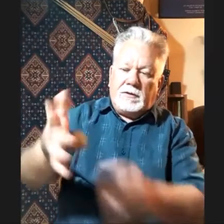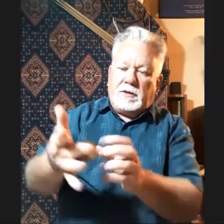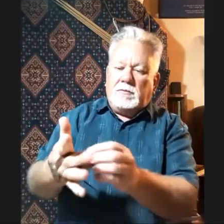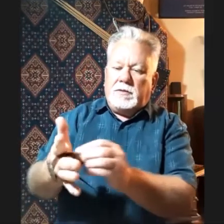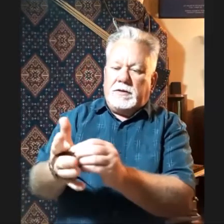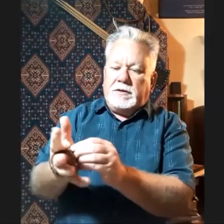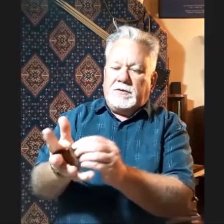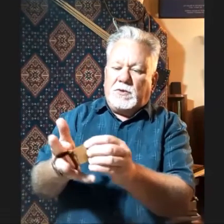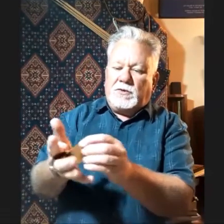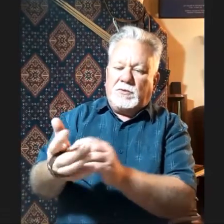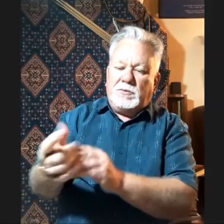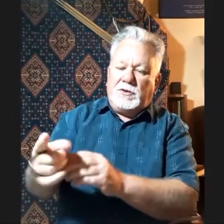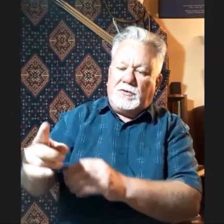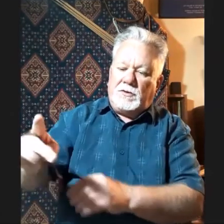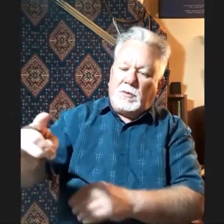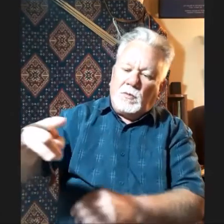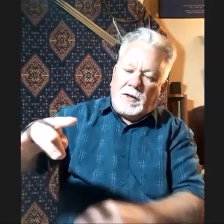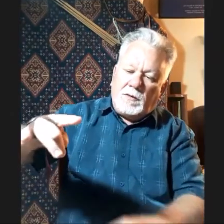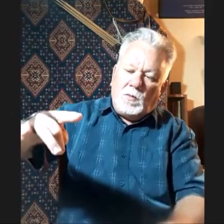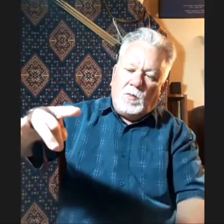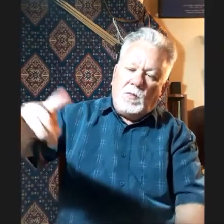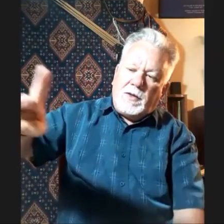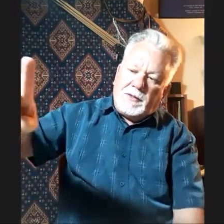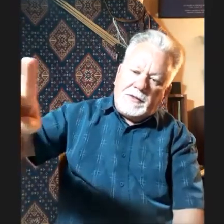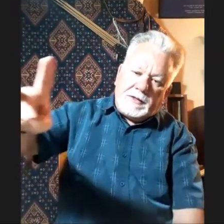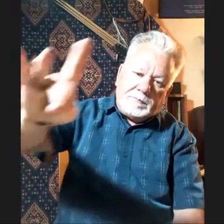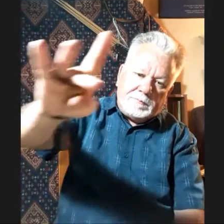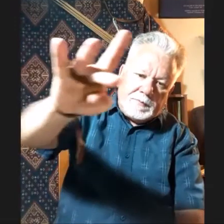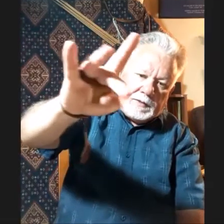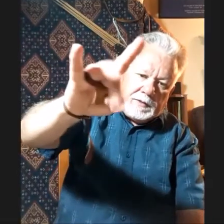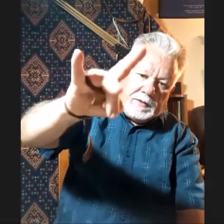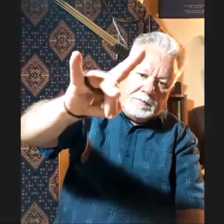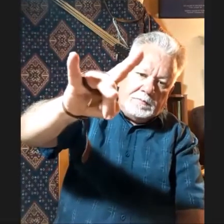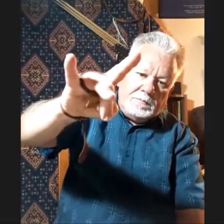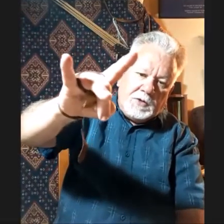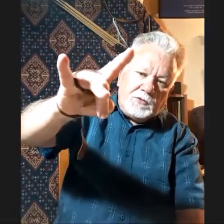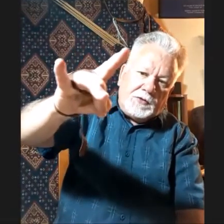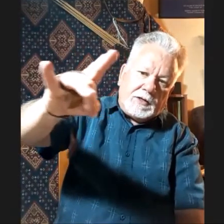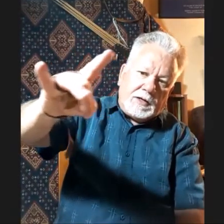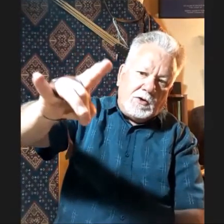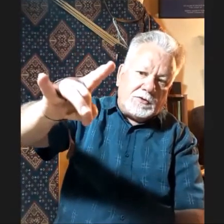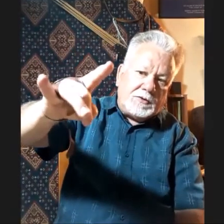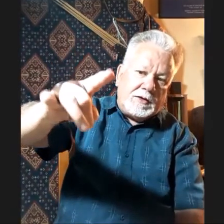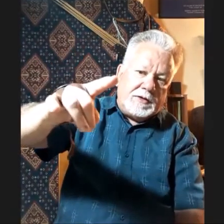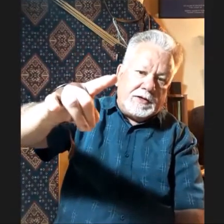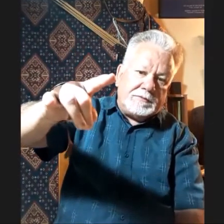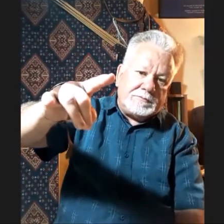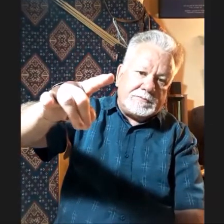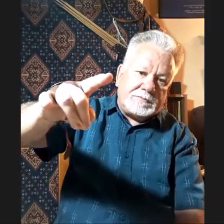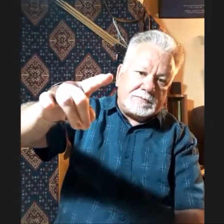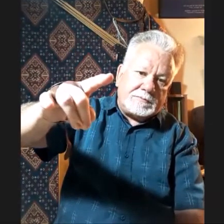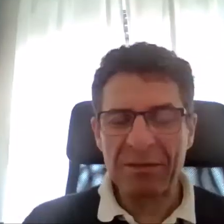It doesn't work as well when using this, but where the middle finger holds the thumb down. Yes.